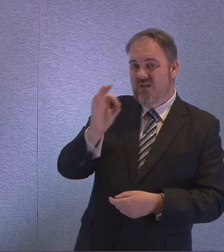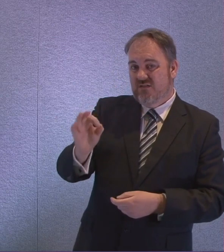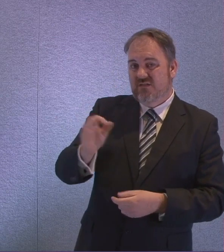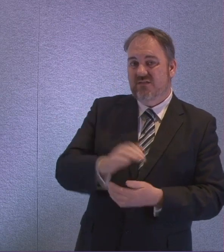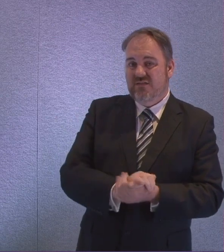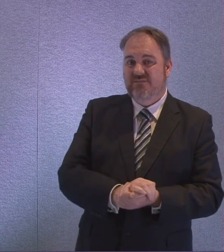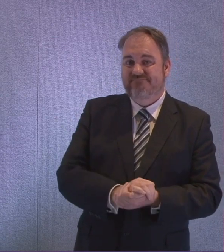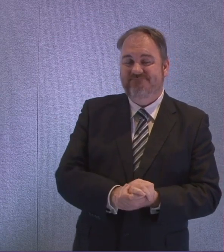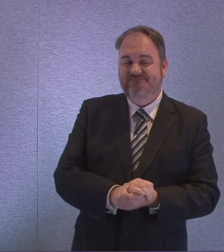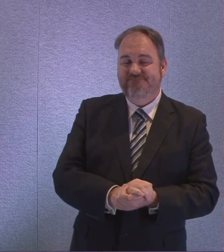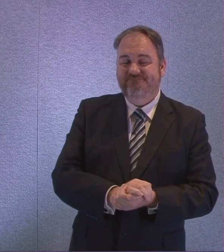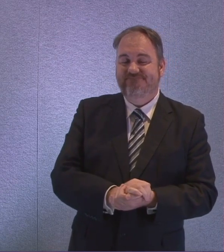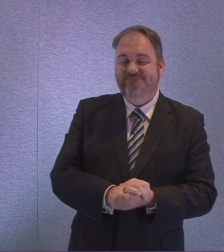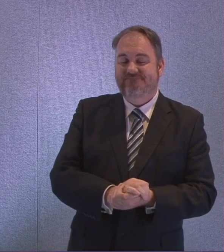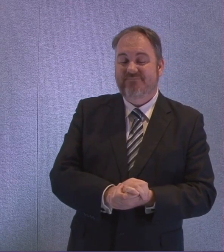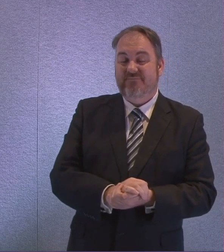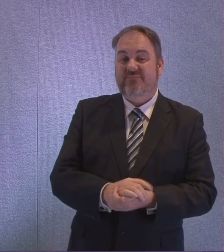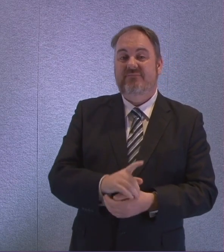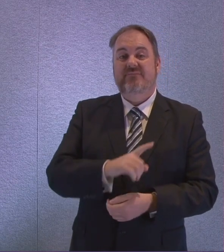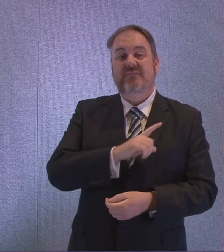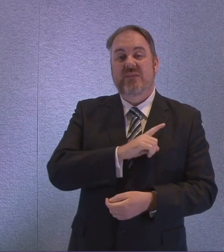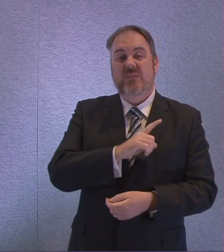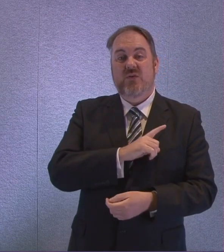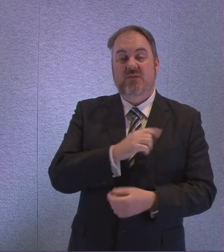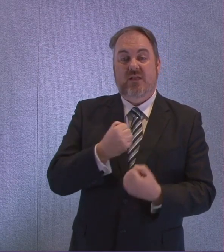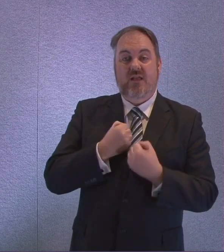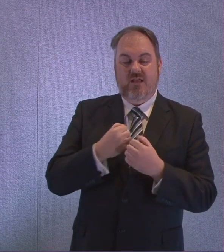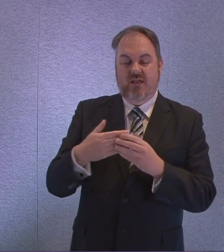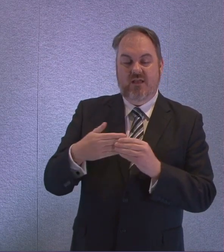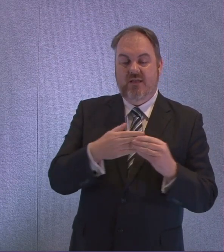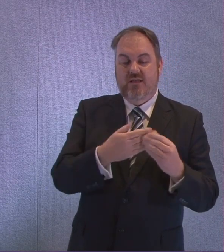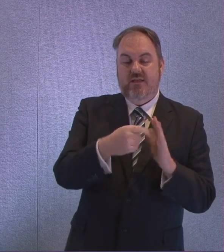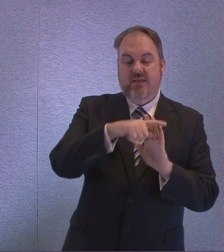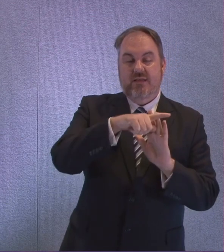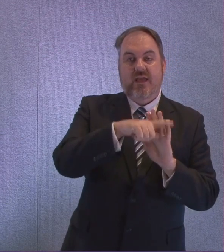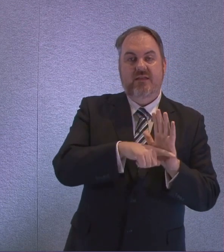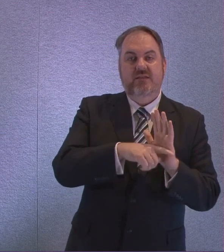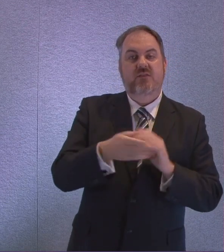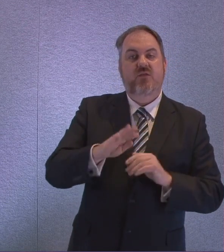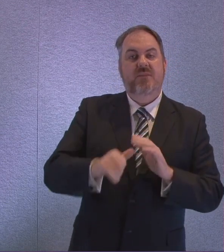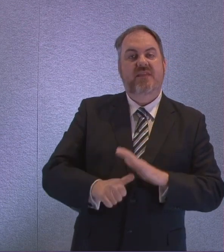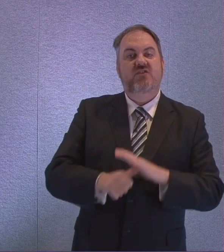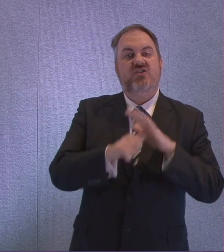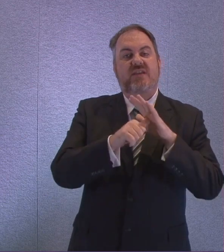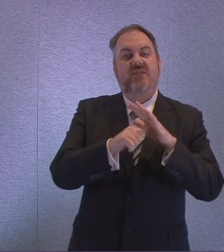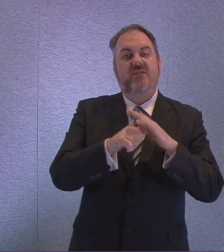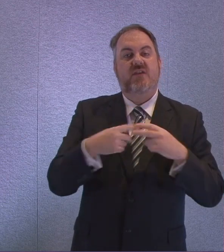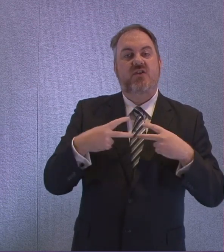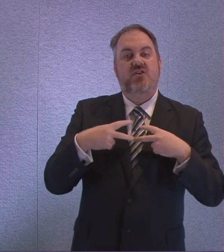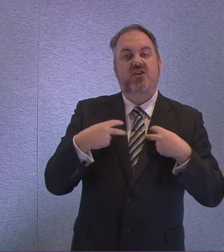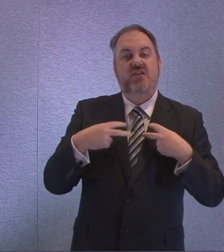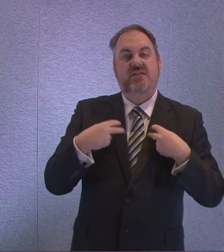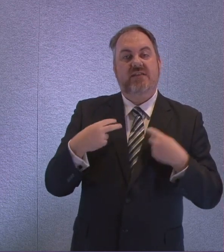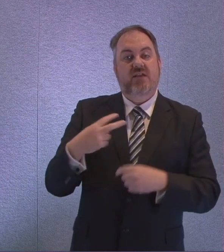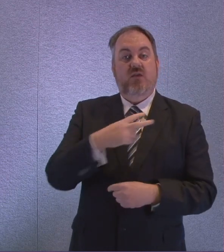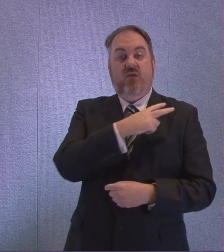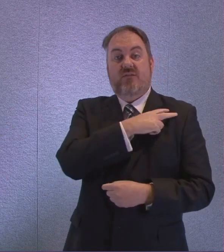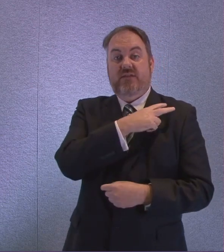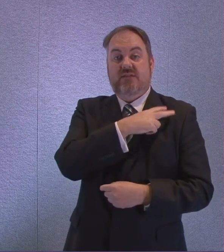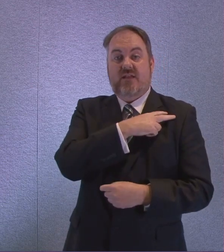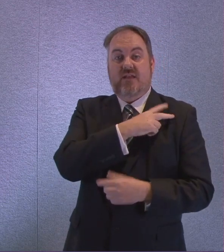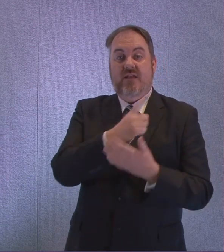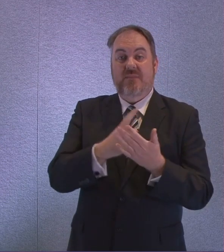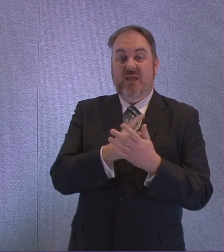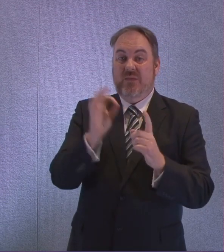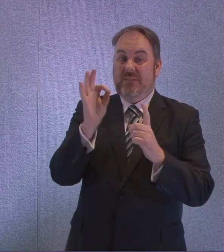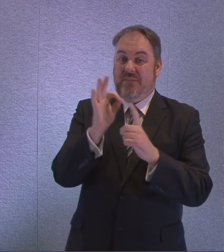has arisen over the last few days around the guidance issued by the Chief Nursing Officer on personal protective equipment,